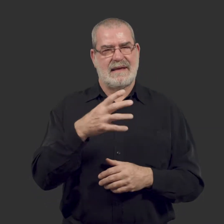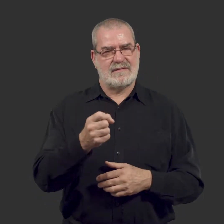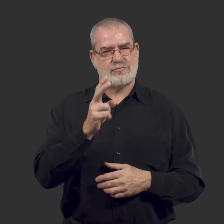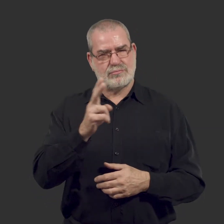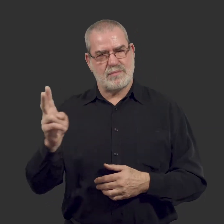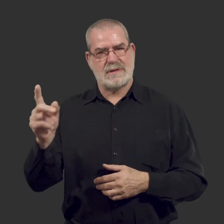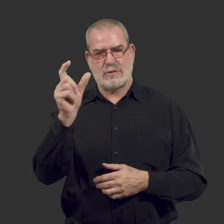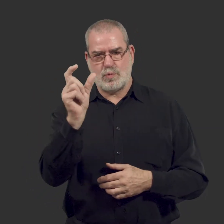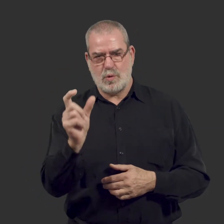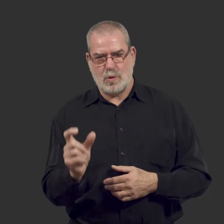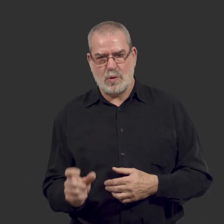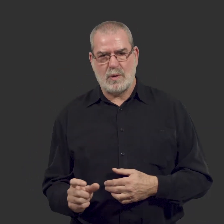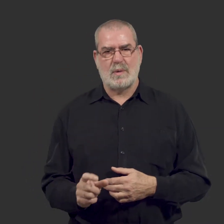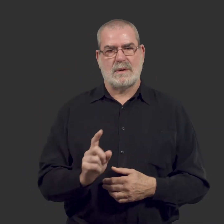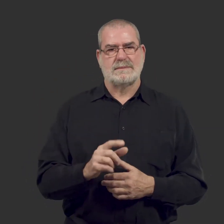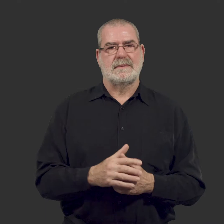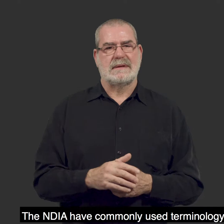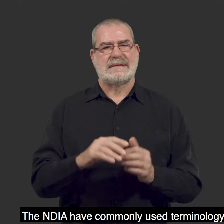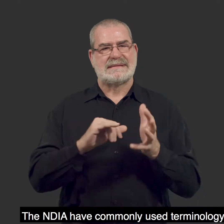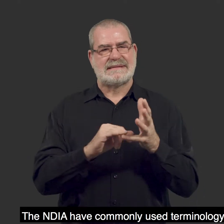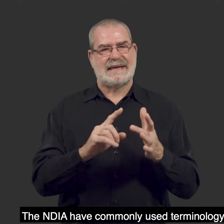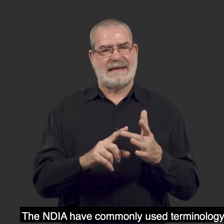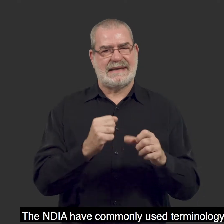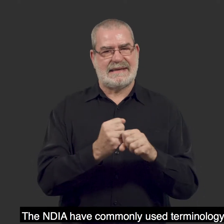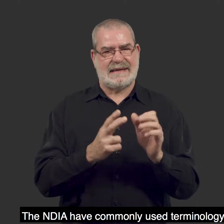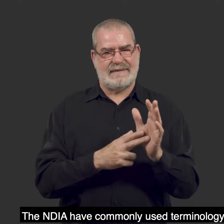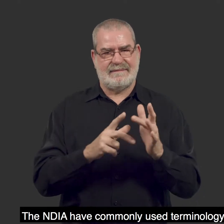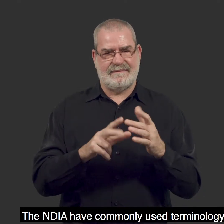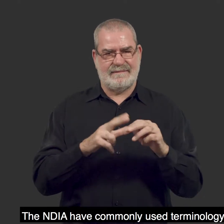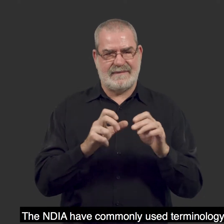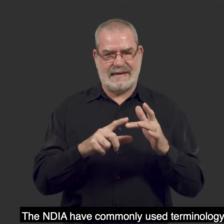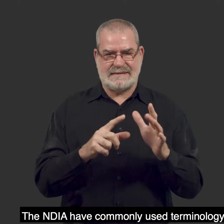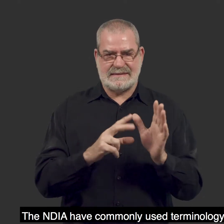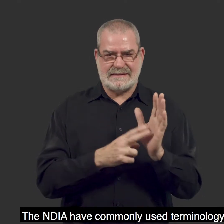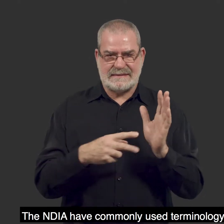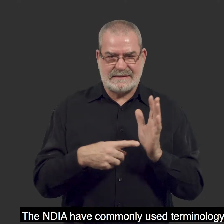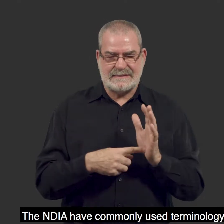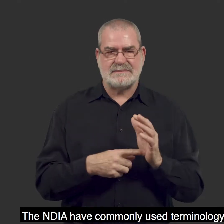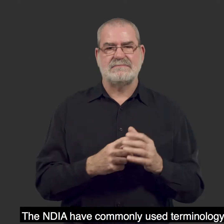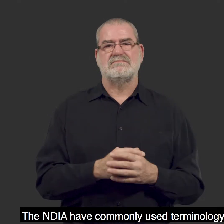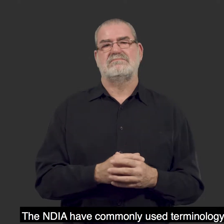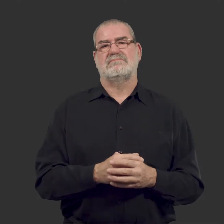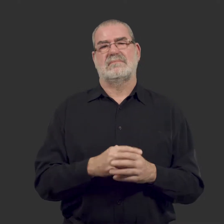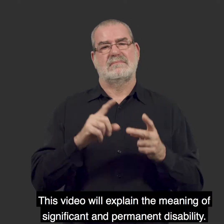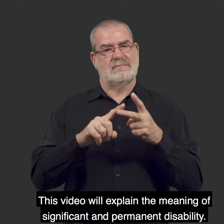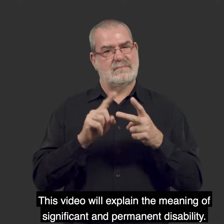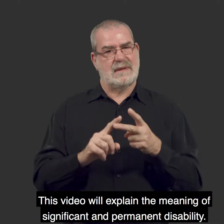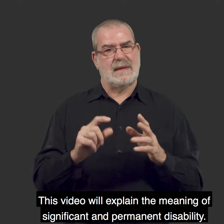camera signing in Auslan. He is wearing a black shirt. The NDIA have commonly used terminology. This video